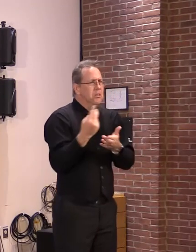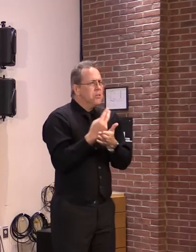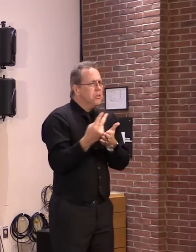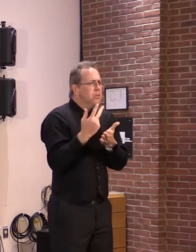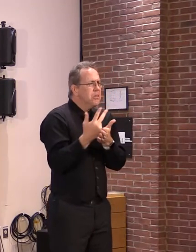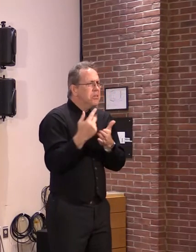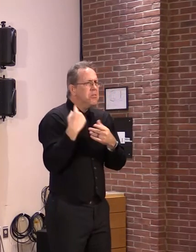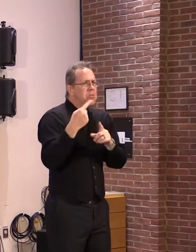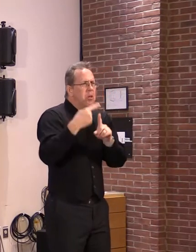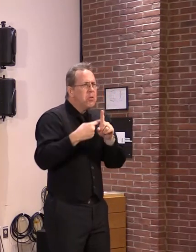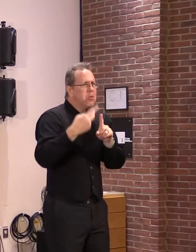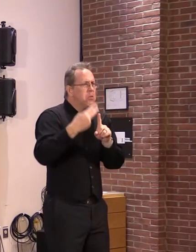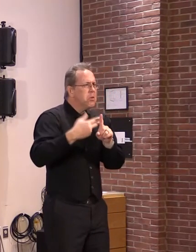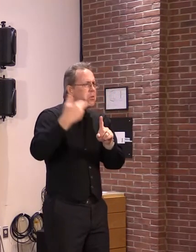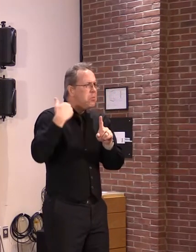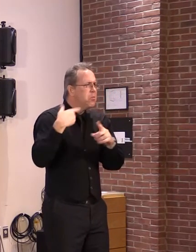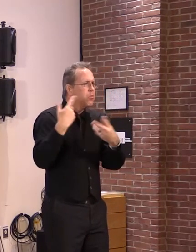data.